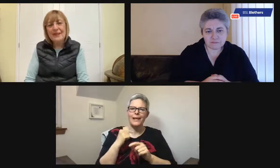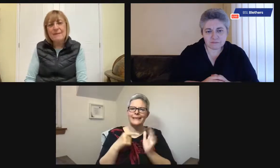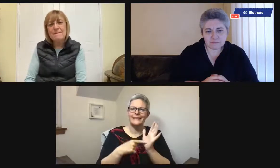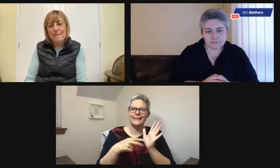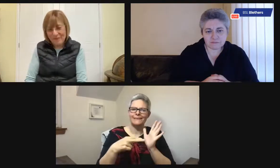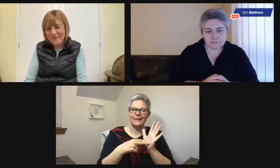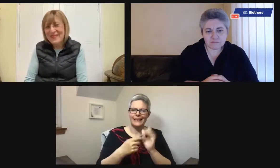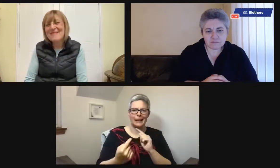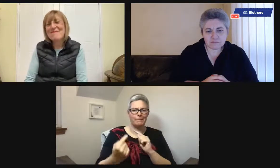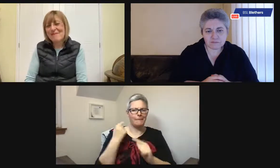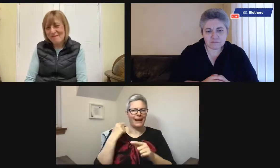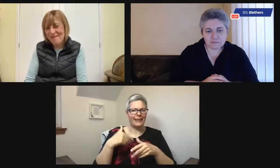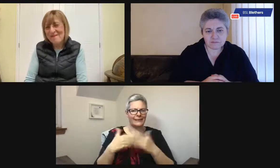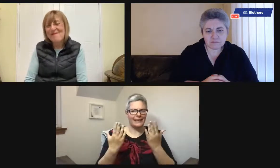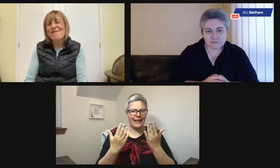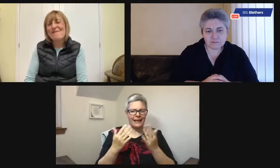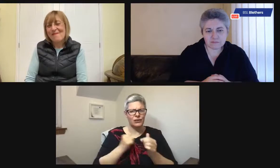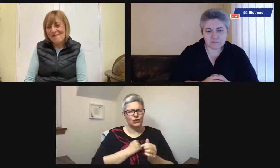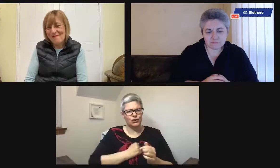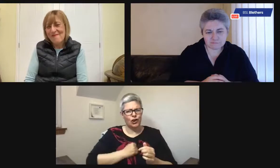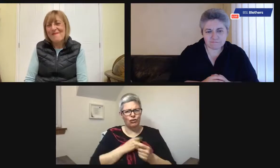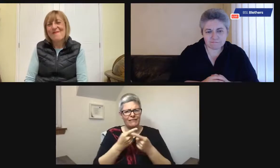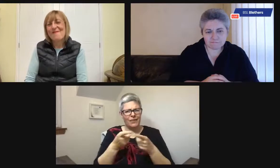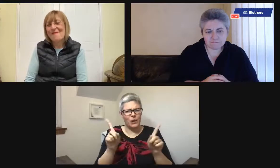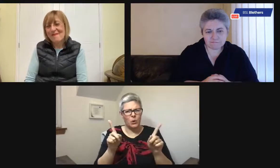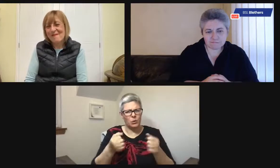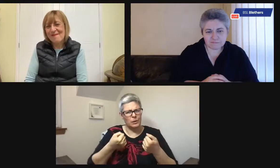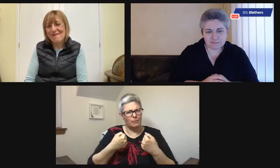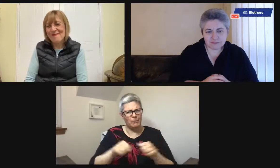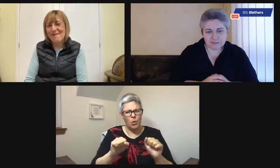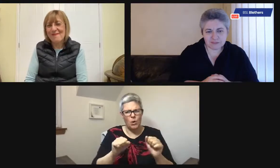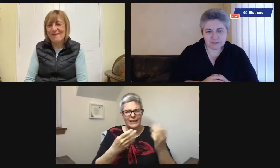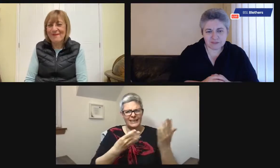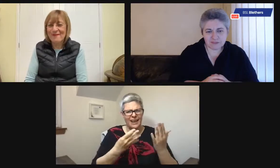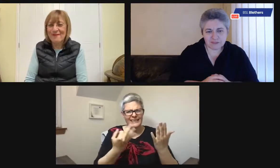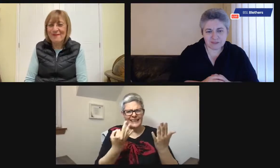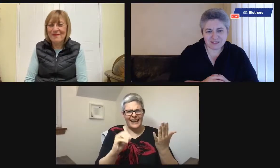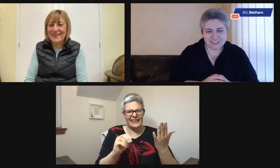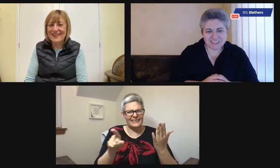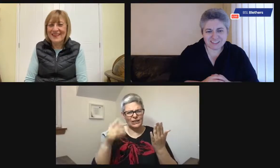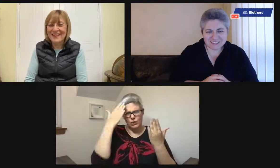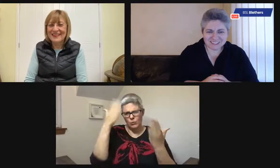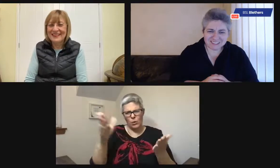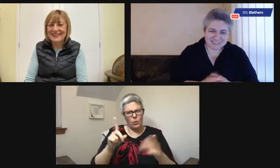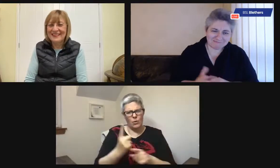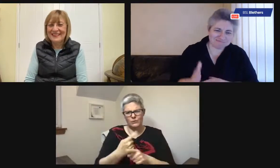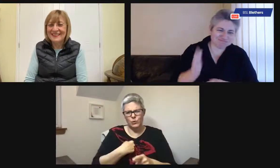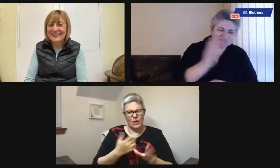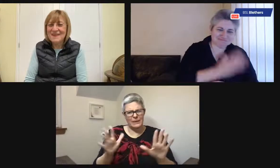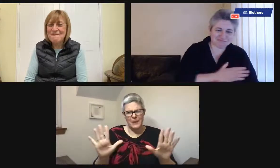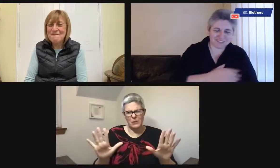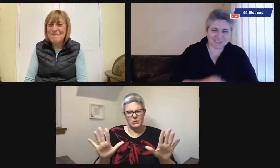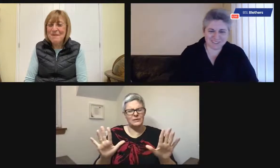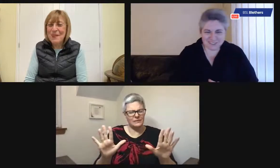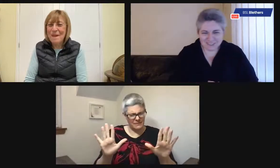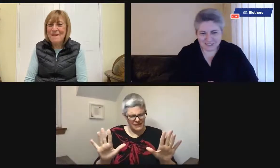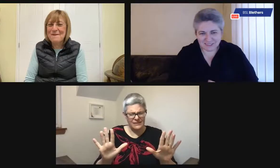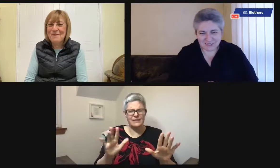If you can provide, you know, those old black and white TVs back in the day, sorry for those born in the